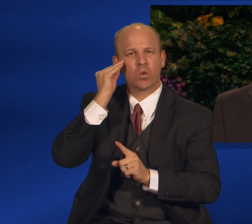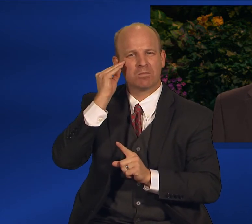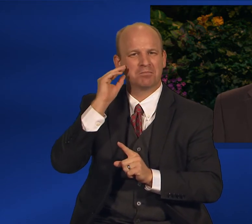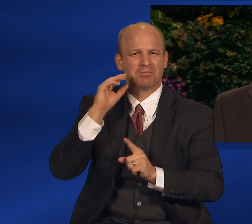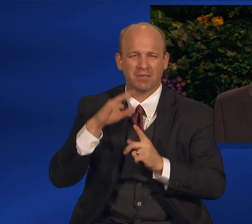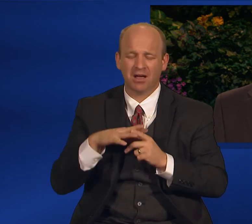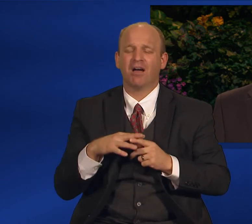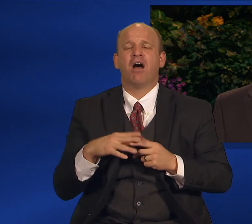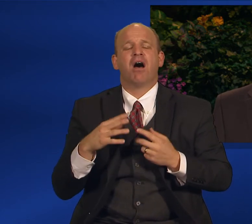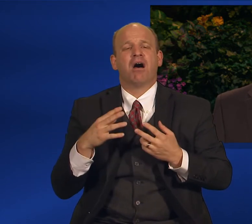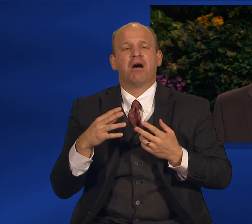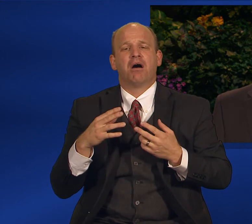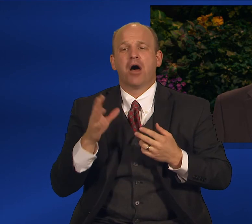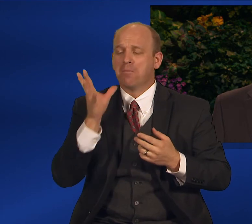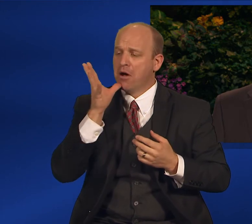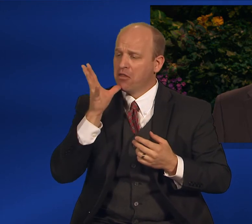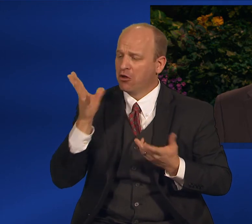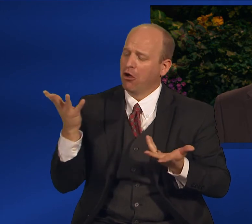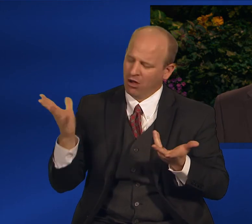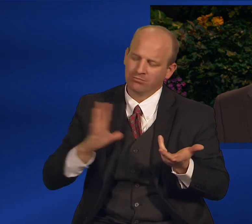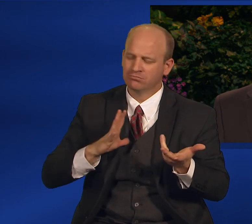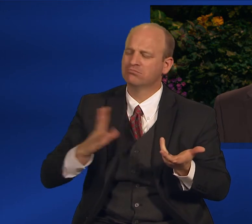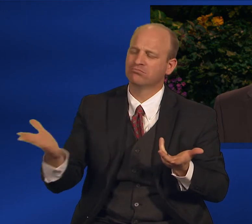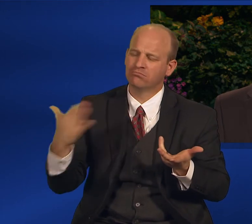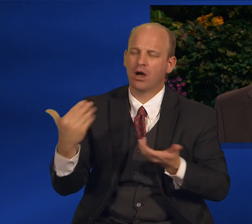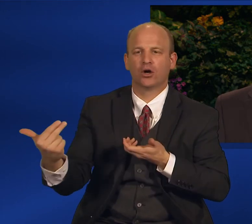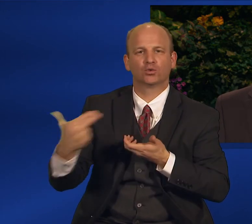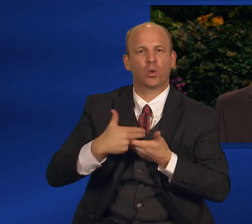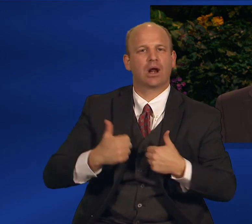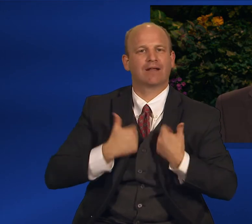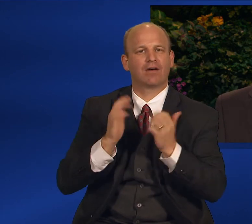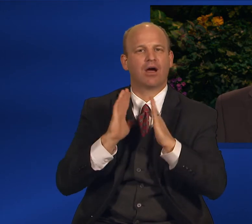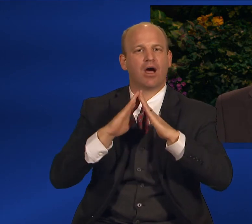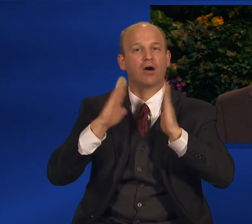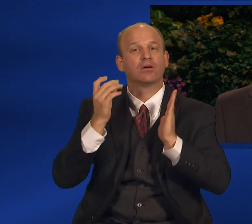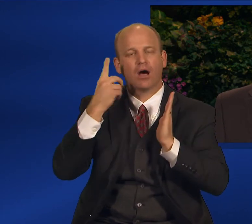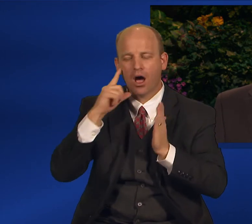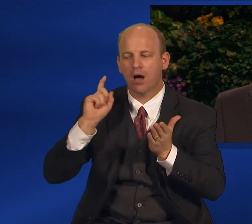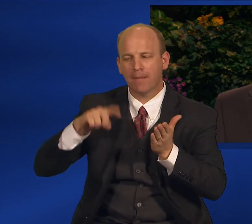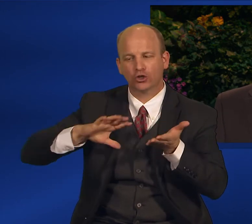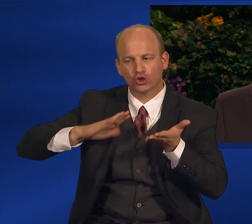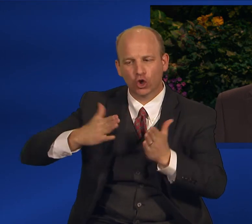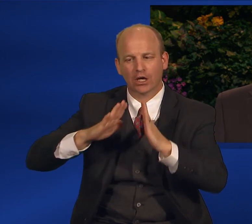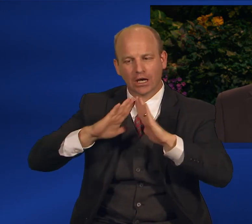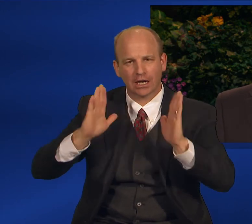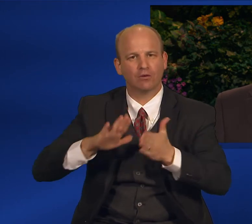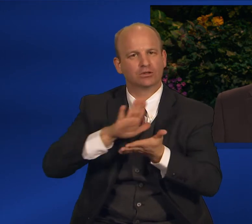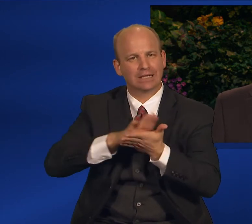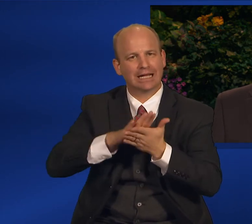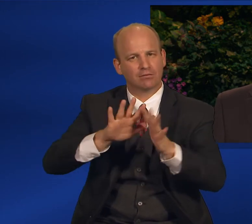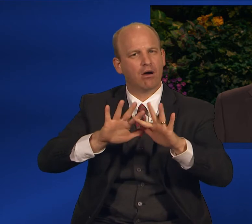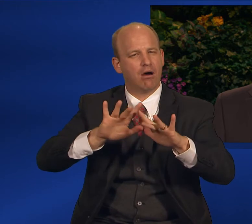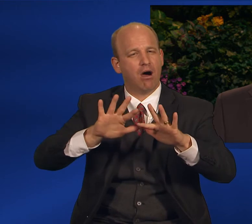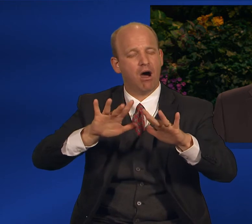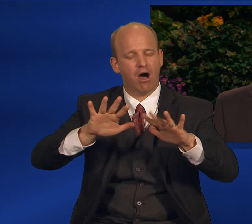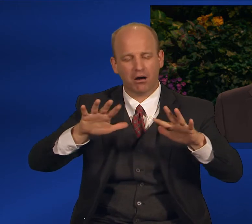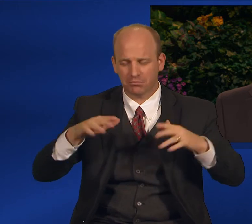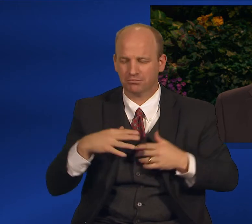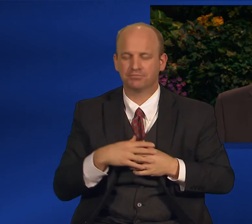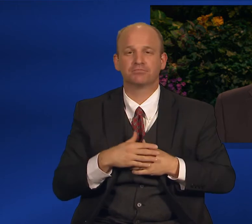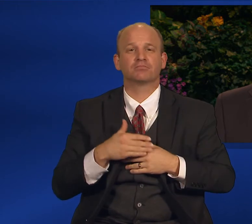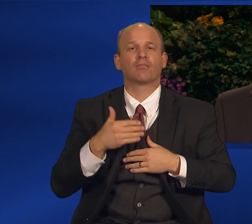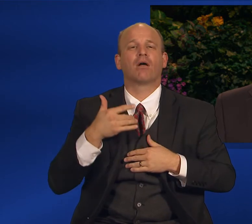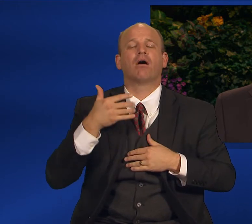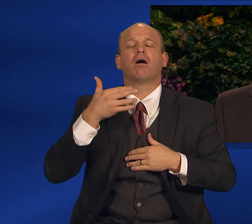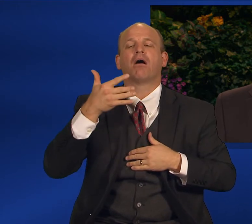and caring for her sister and brother who were in high school. We took Sarah to an ear doctor and she got a hearing